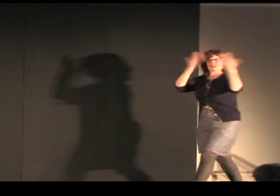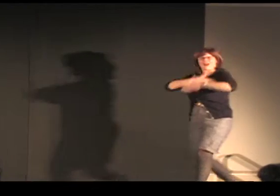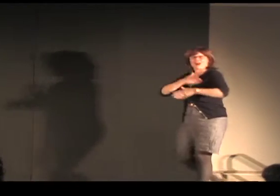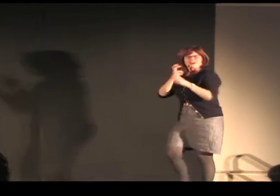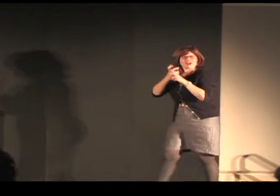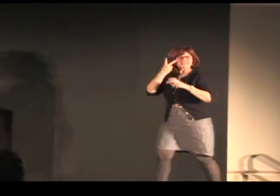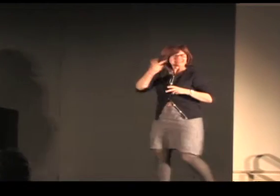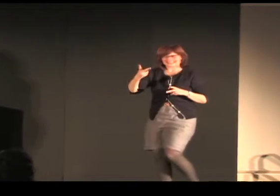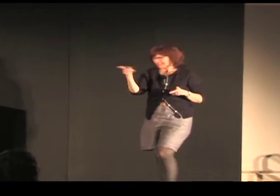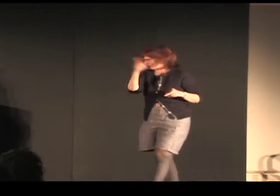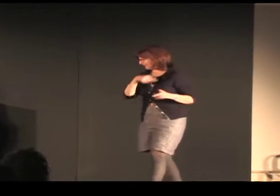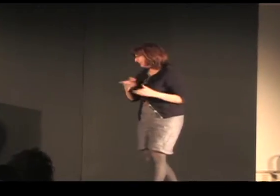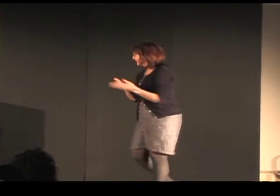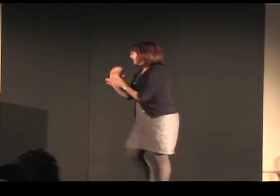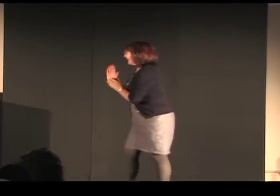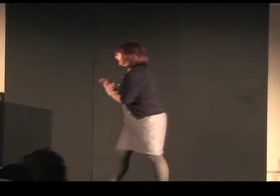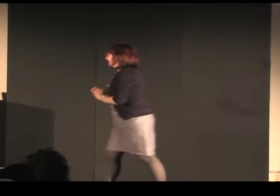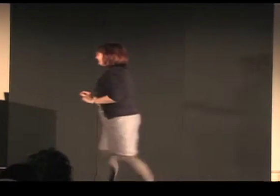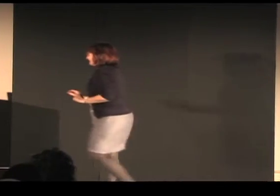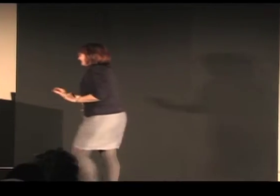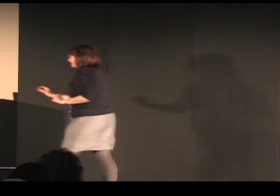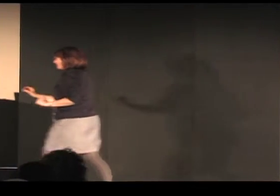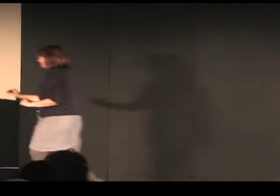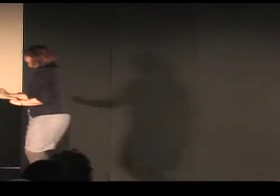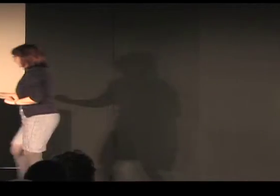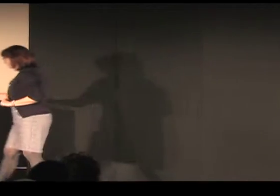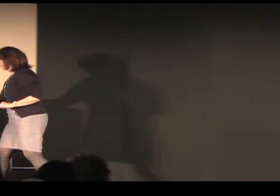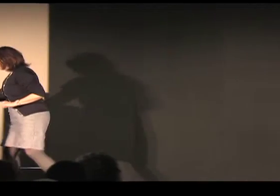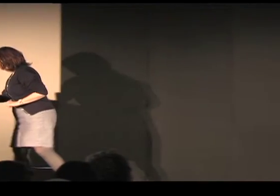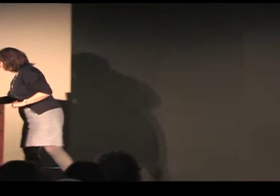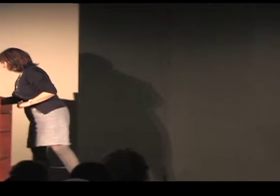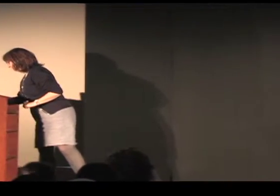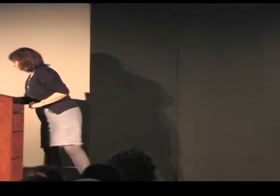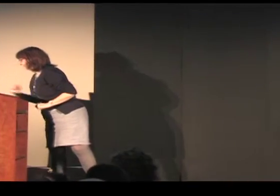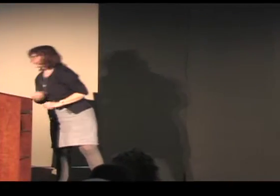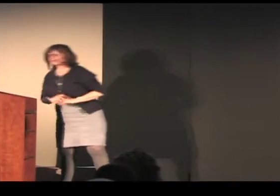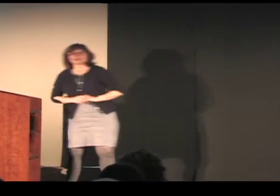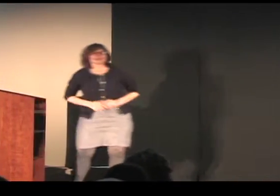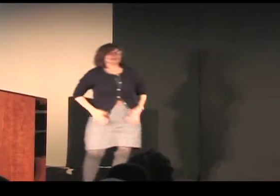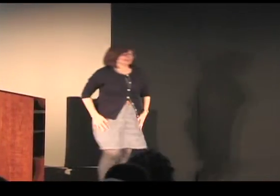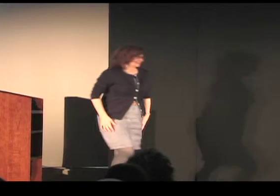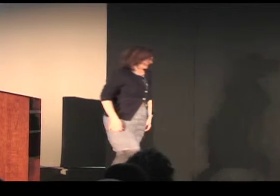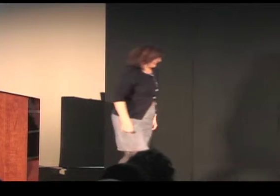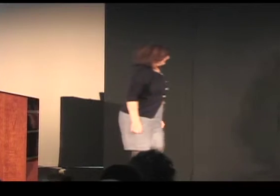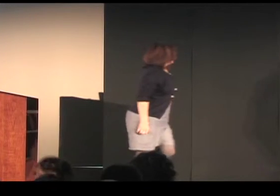Thank you, it's very difficult to see, but I'm going to do the best I can here, given the bright lights.